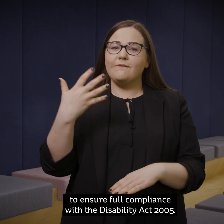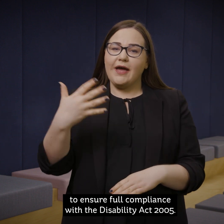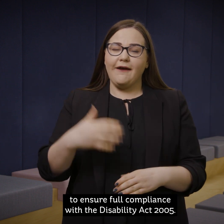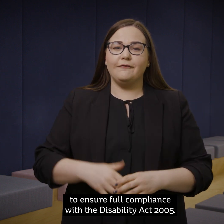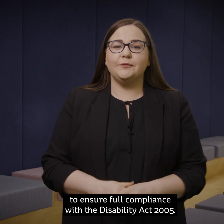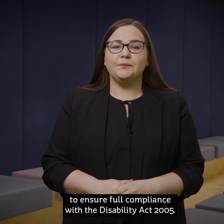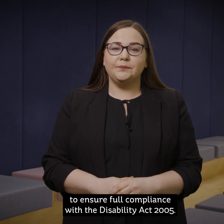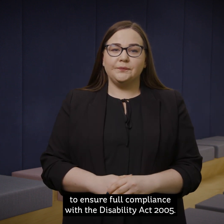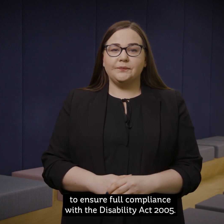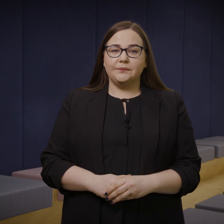2005.